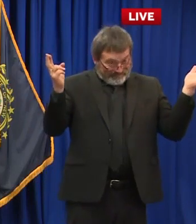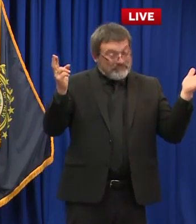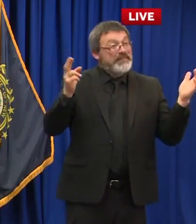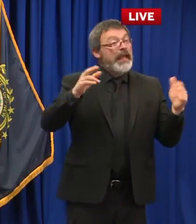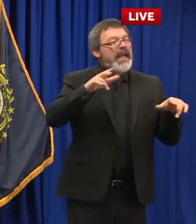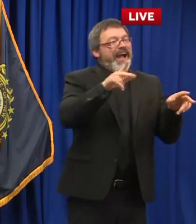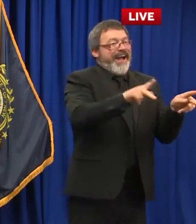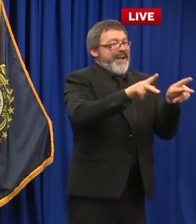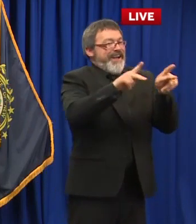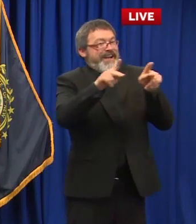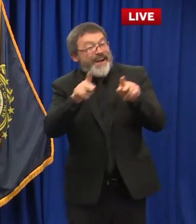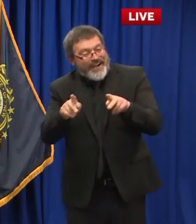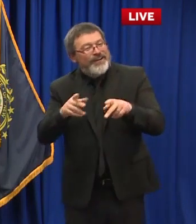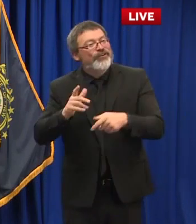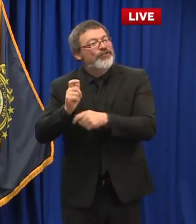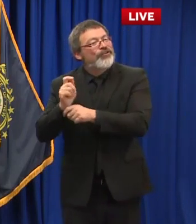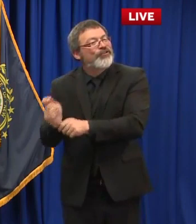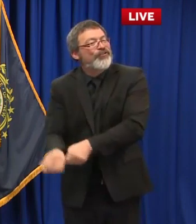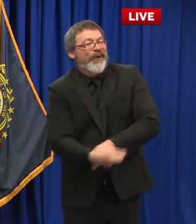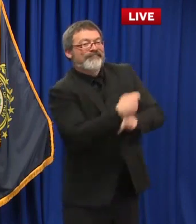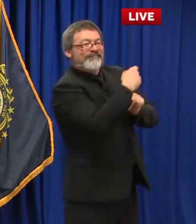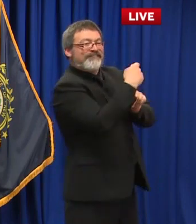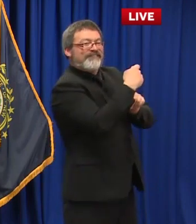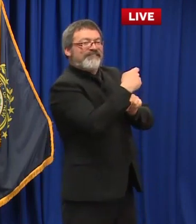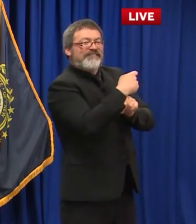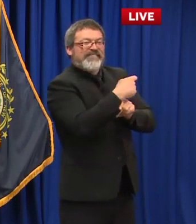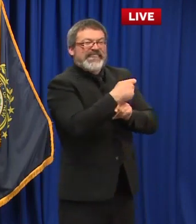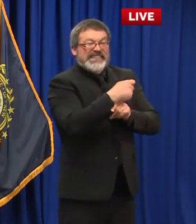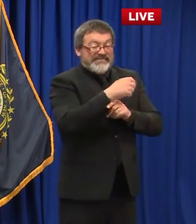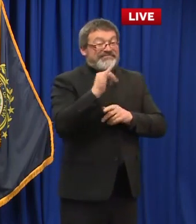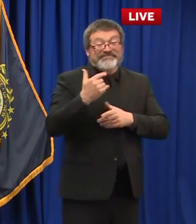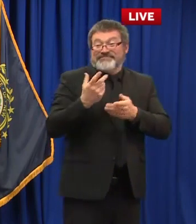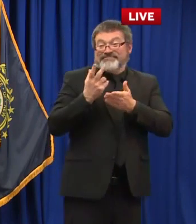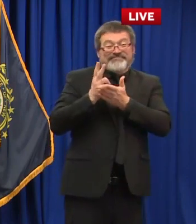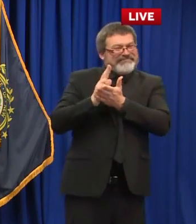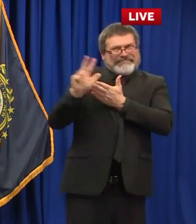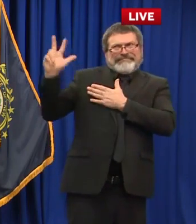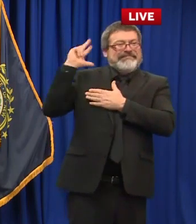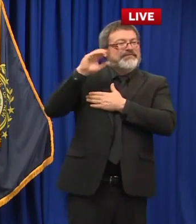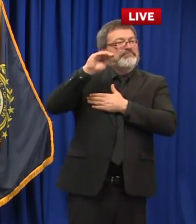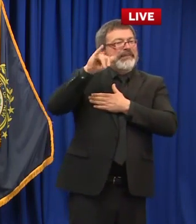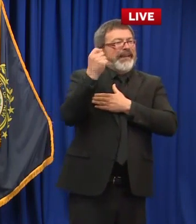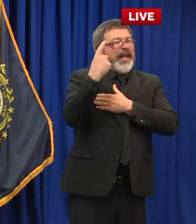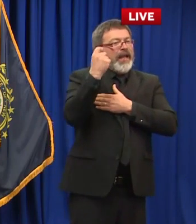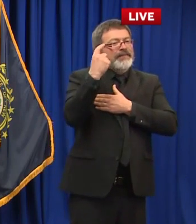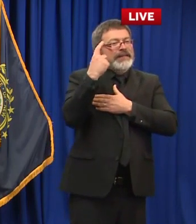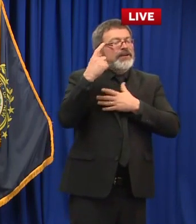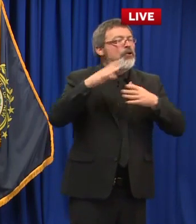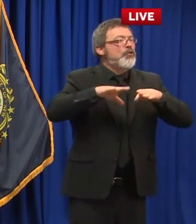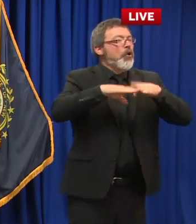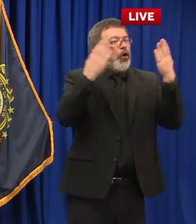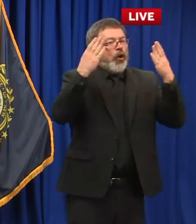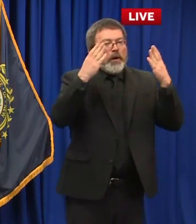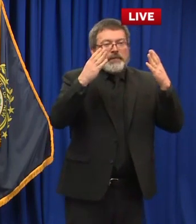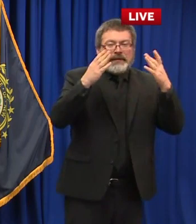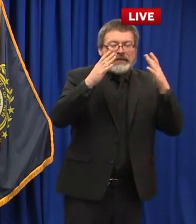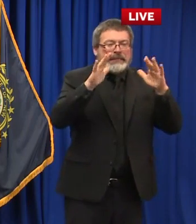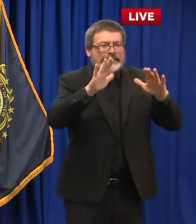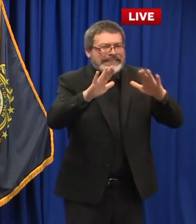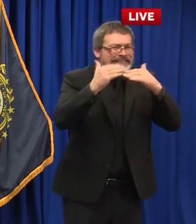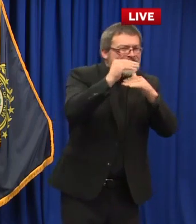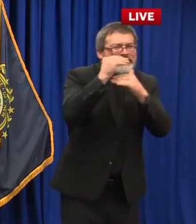Hampshire residents and club members and effective immediately we're moving into what we call phase two of golf, which it basically just includes shortening up